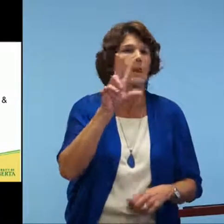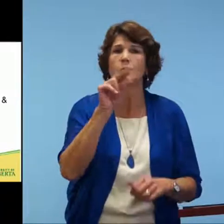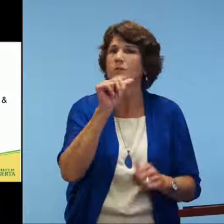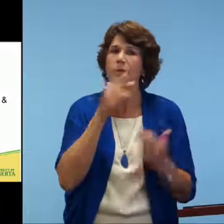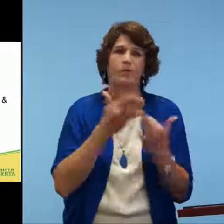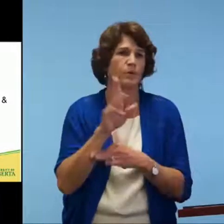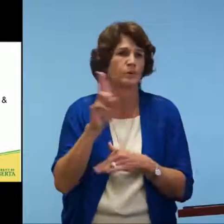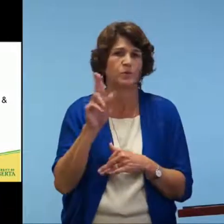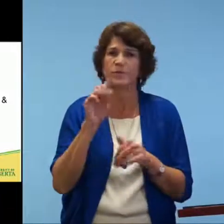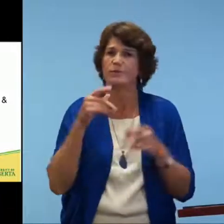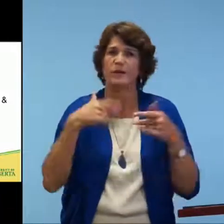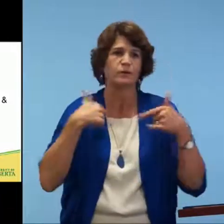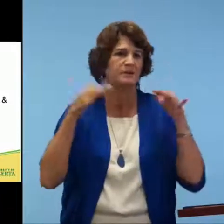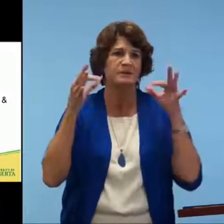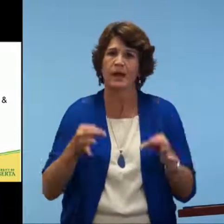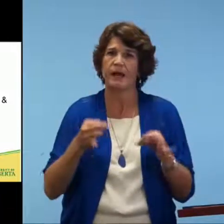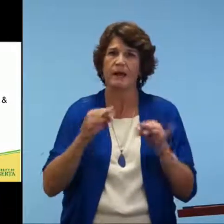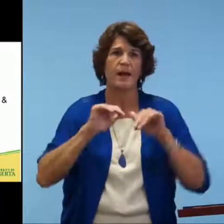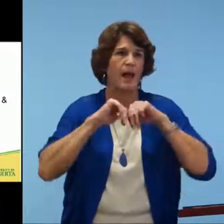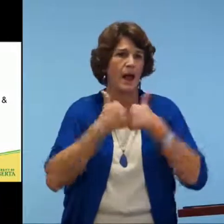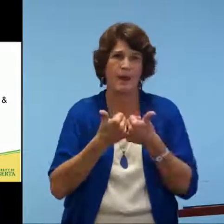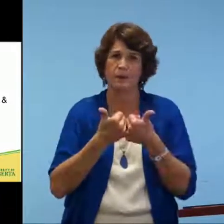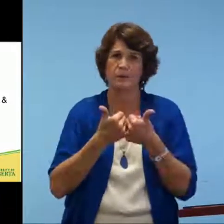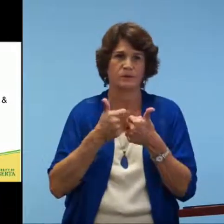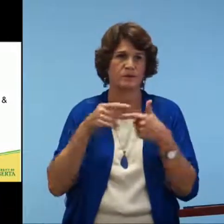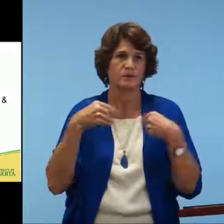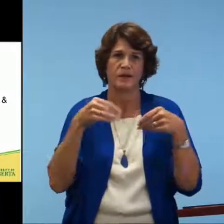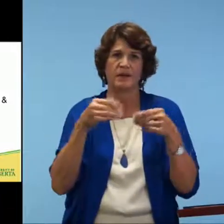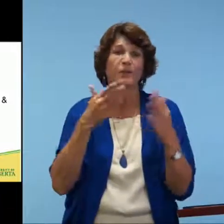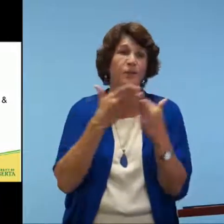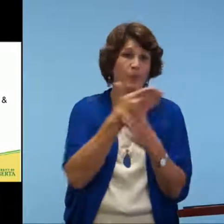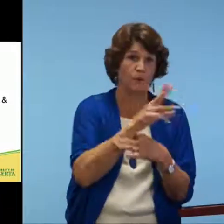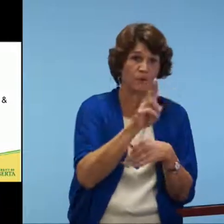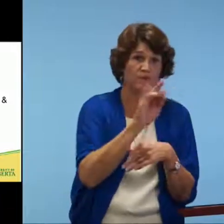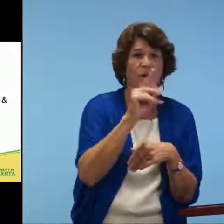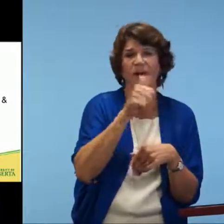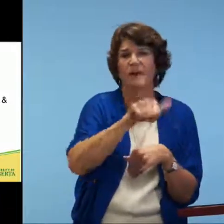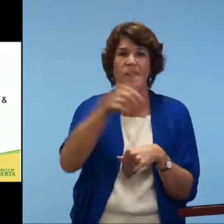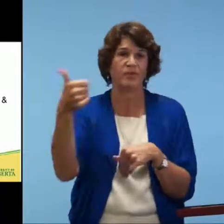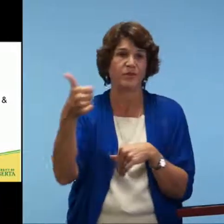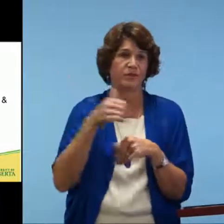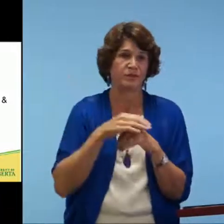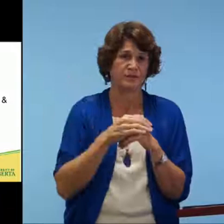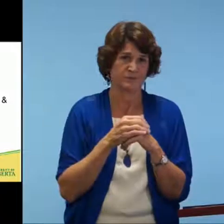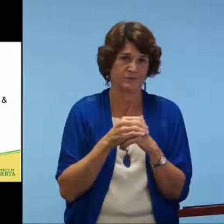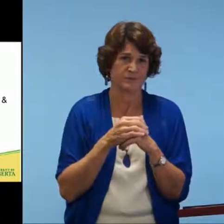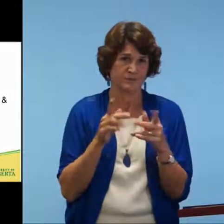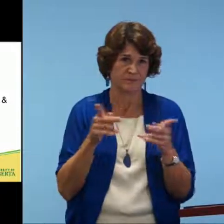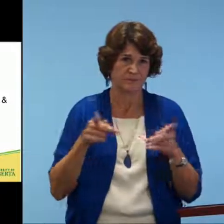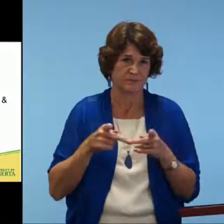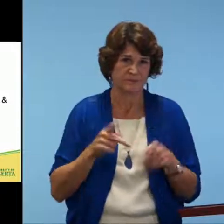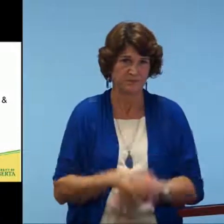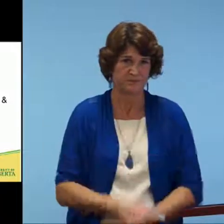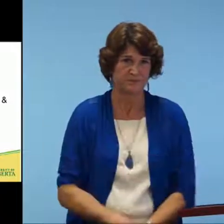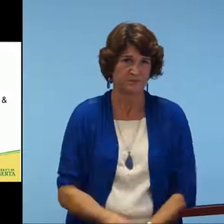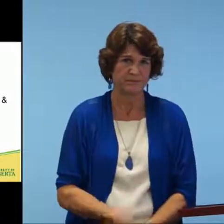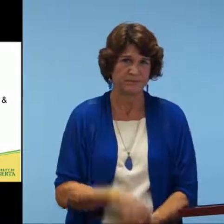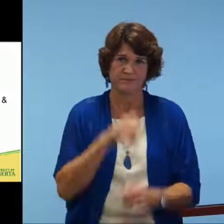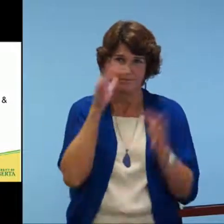Oh, sorry, no, not through the University of Alberta bookstore. We haven't decided where it will be available, but